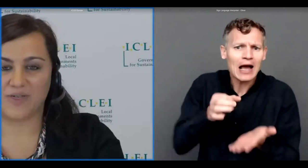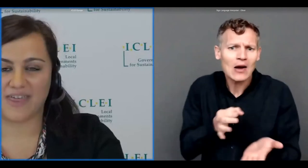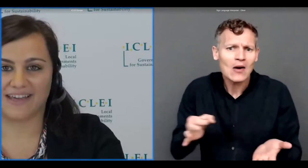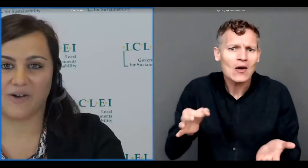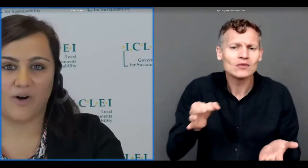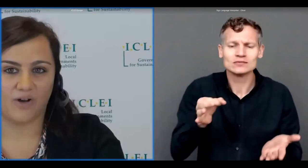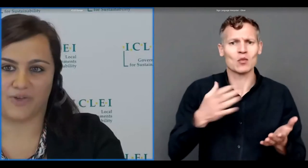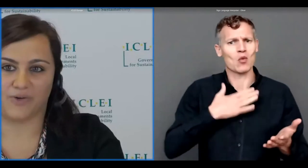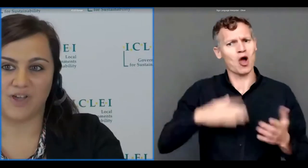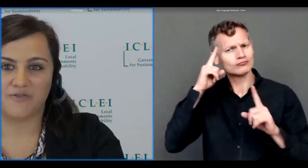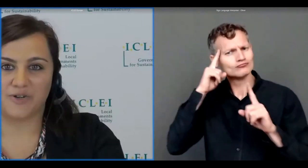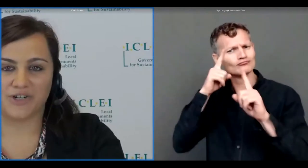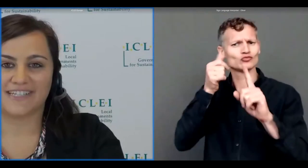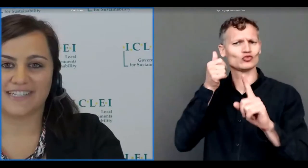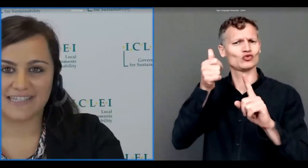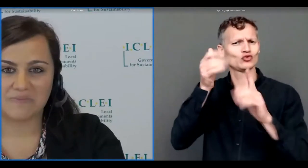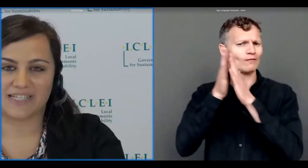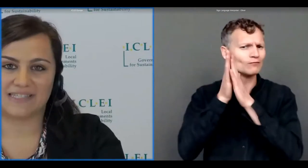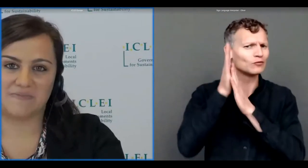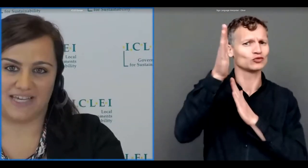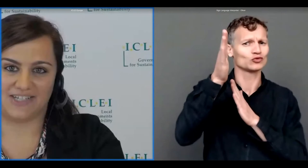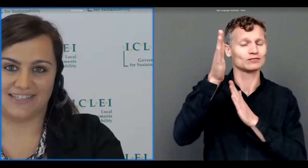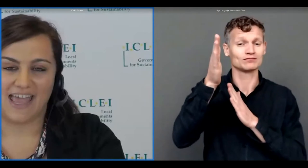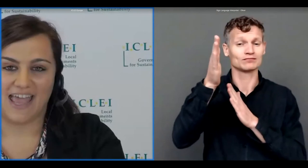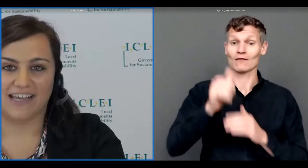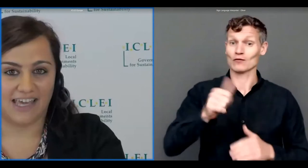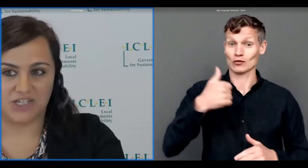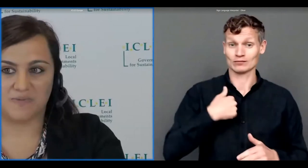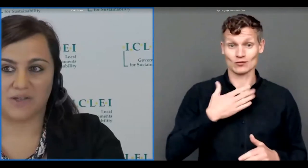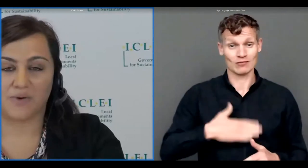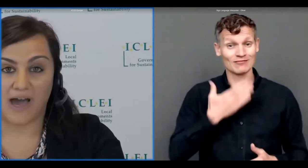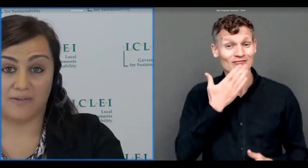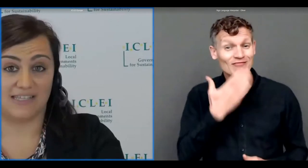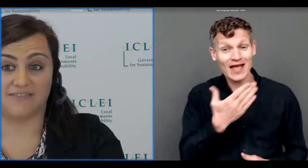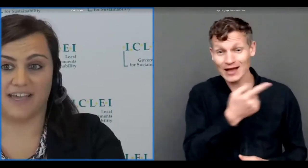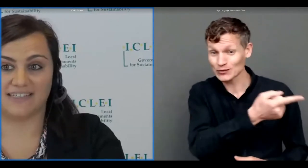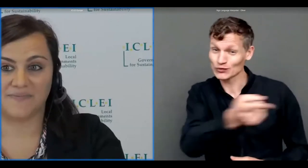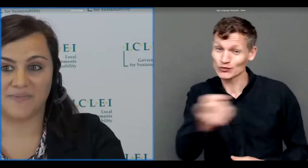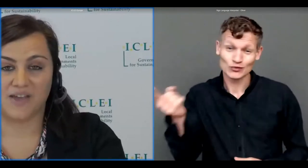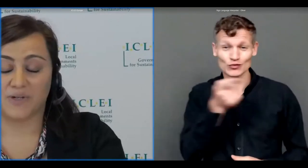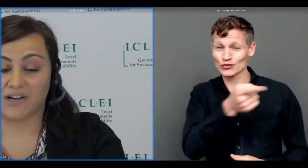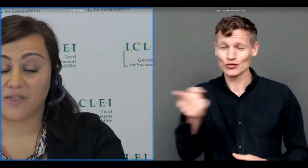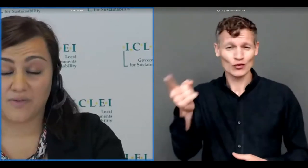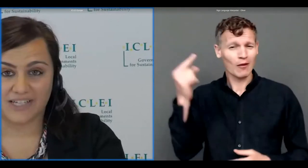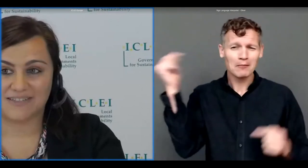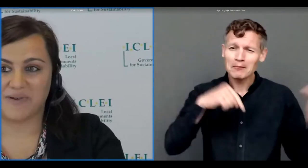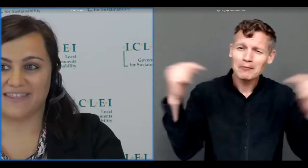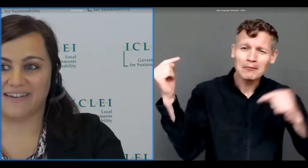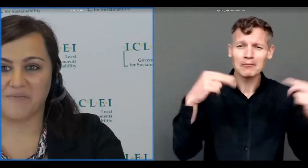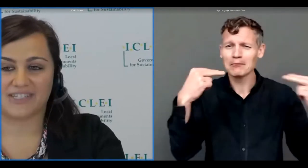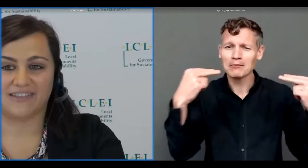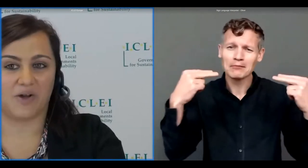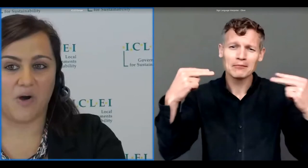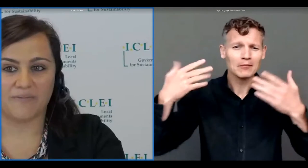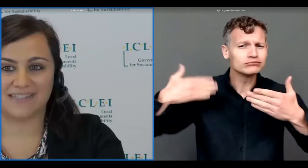to thank all of you for your consistent participation and engagement throughout this event we are thrilled by the